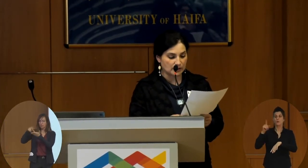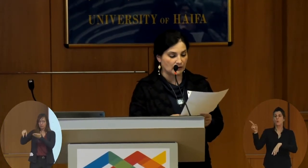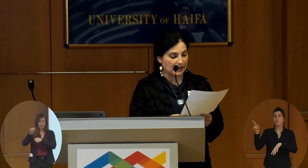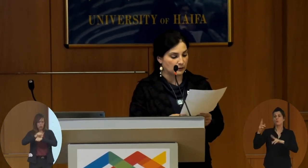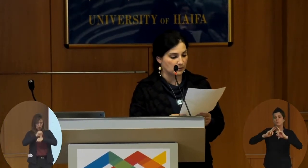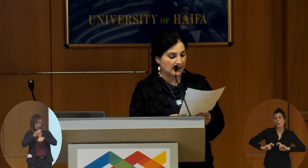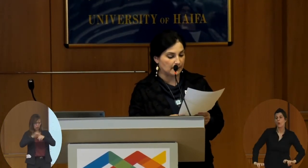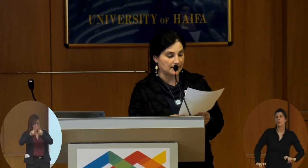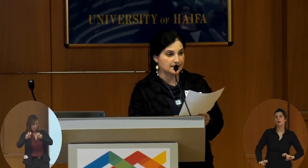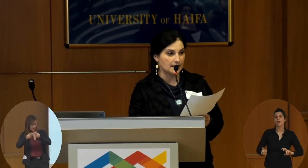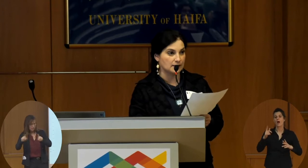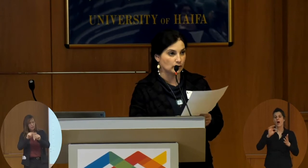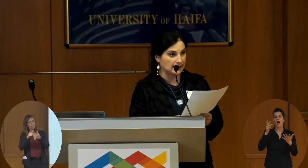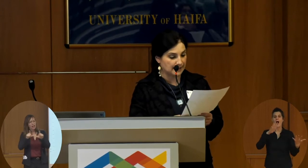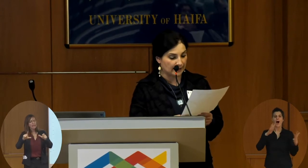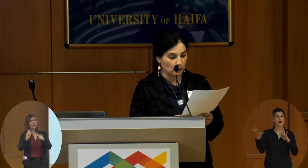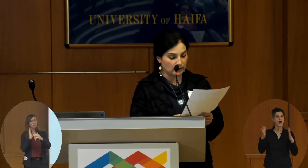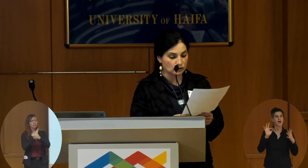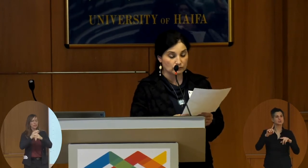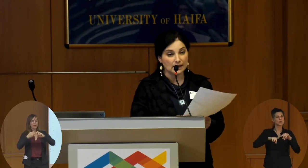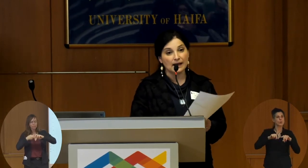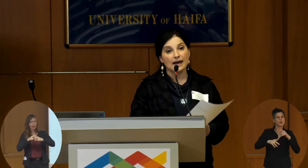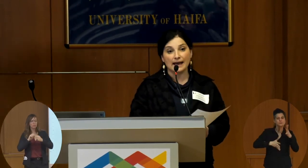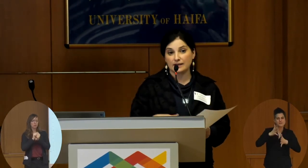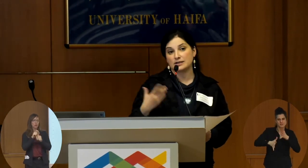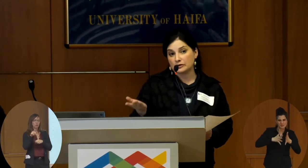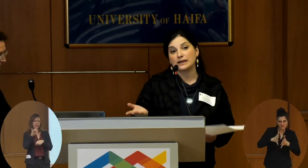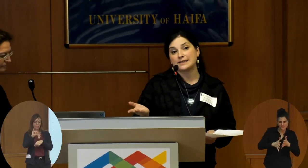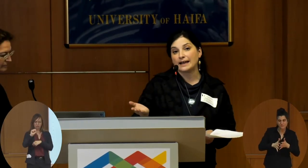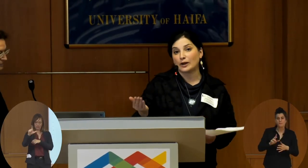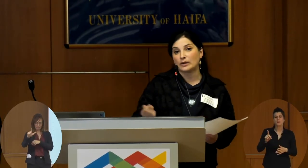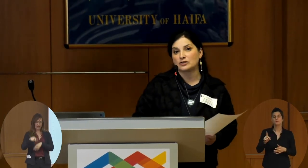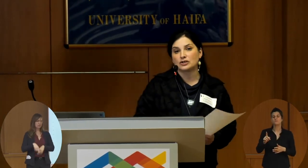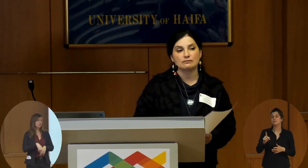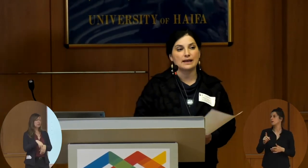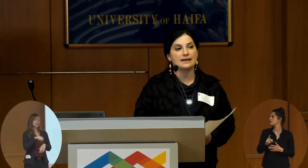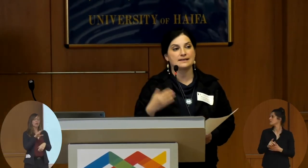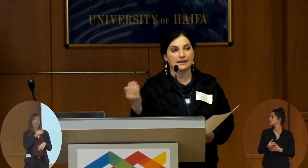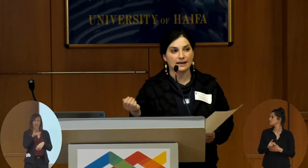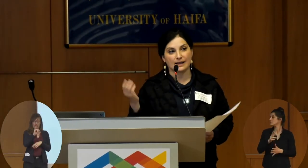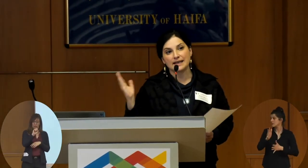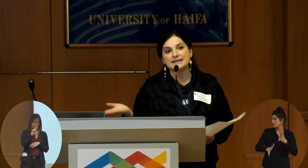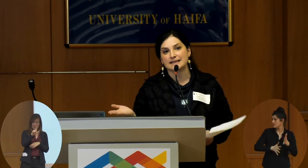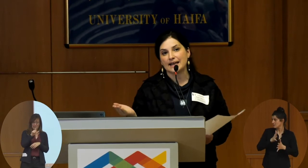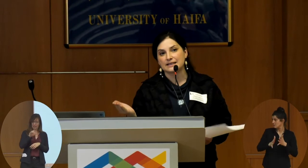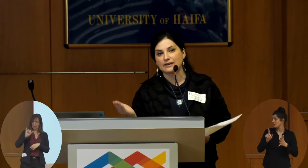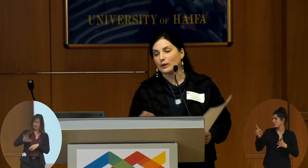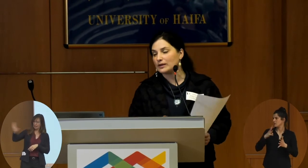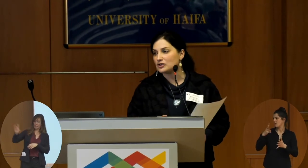of language impairments in Israeli sign language and Israeli sign language is his native language.